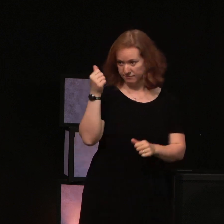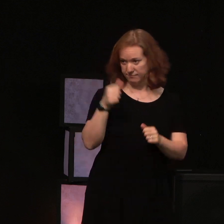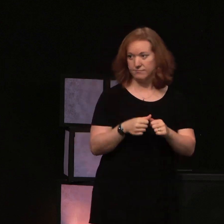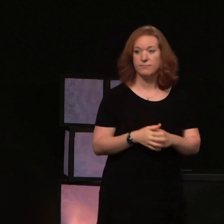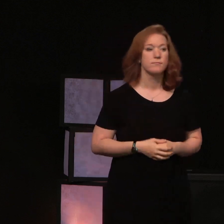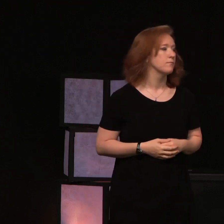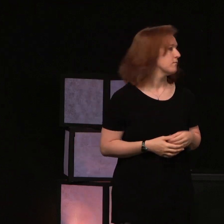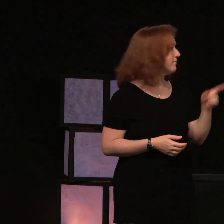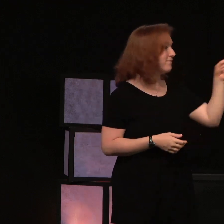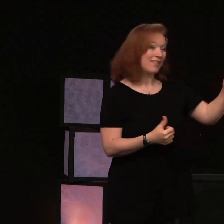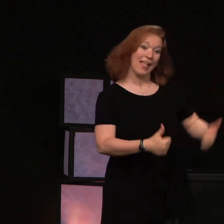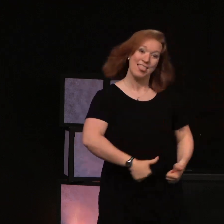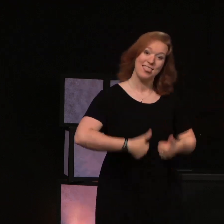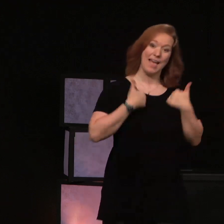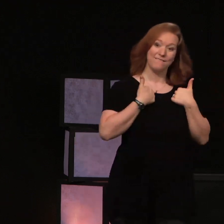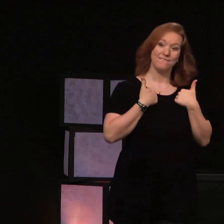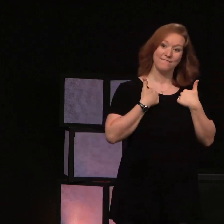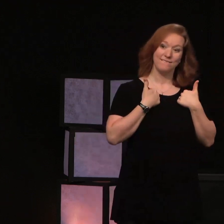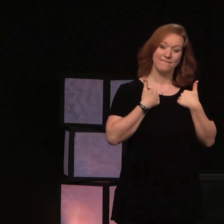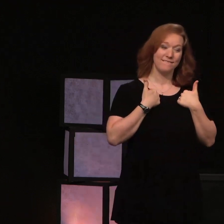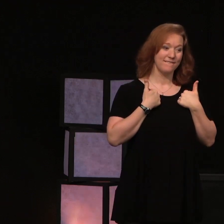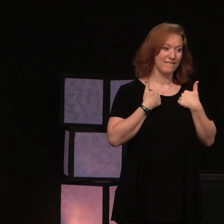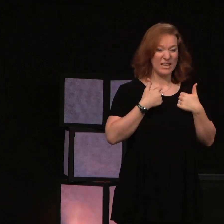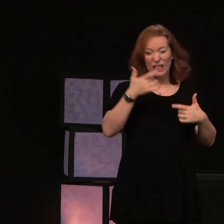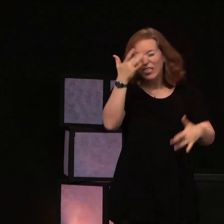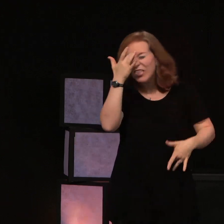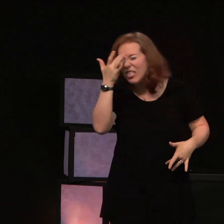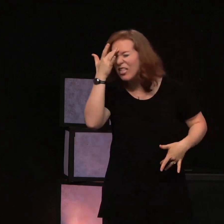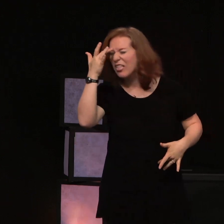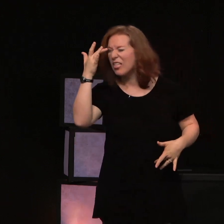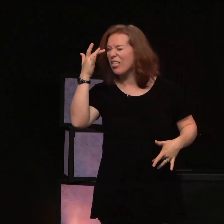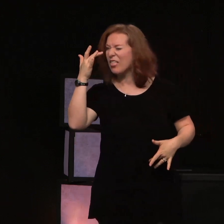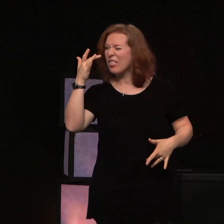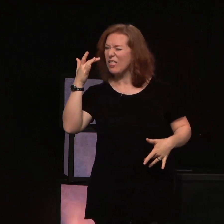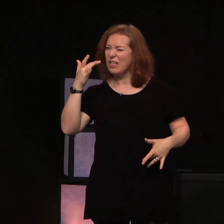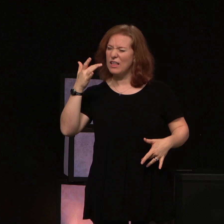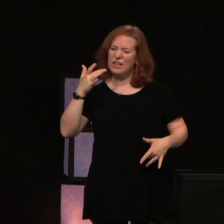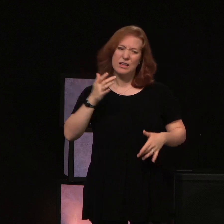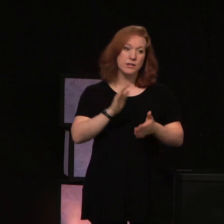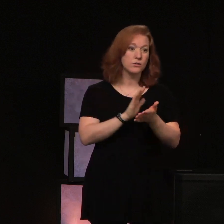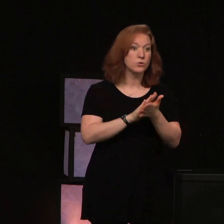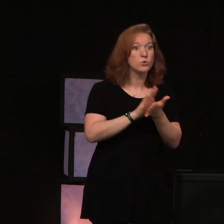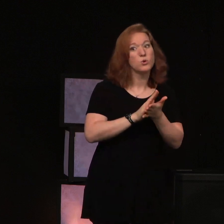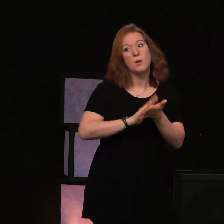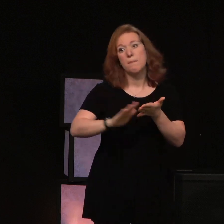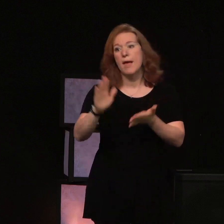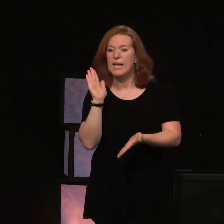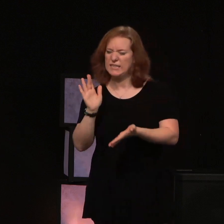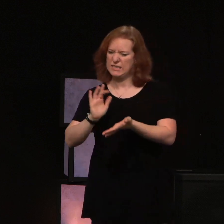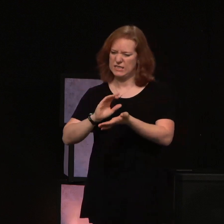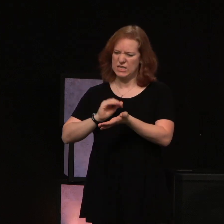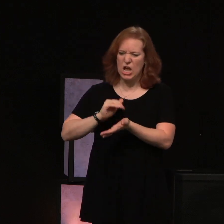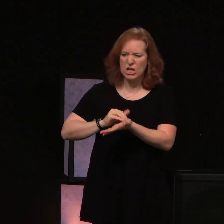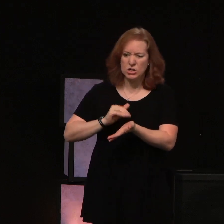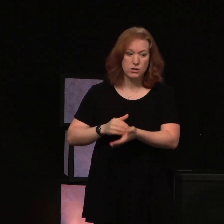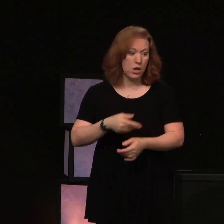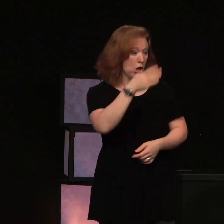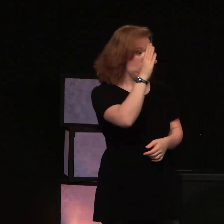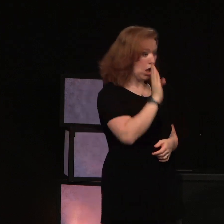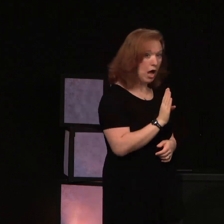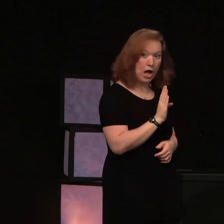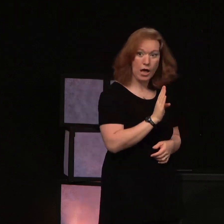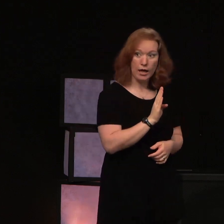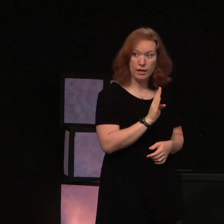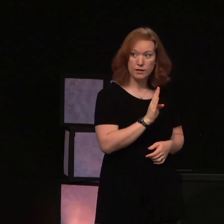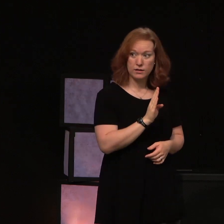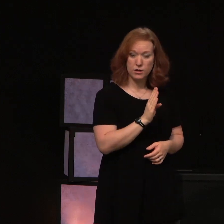Here's life over here sickness school of medicine physicians here's God over here